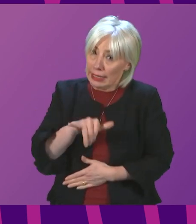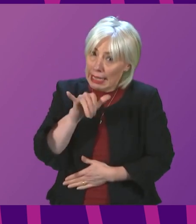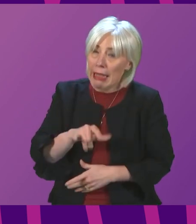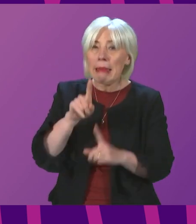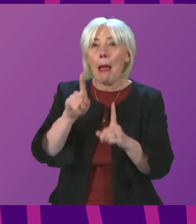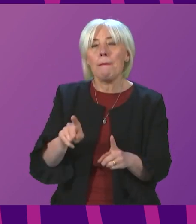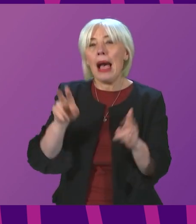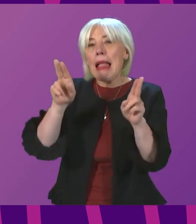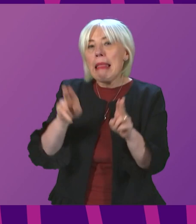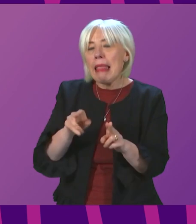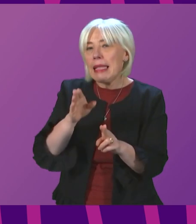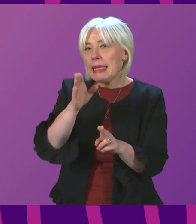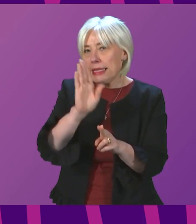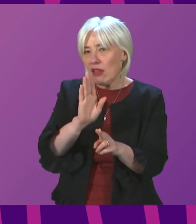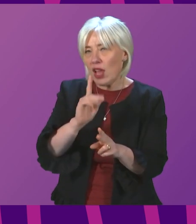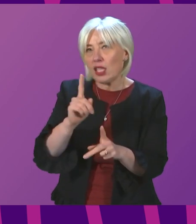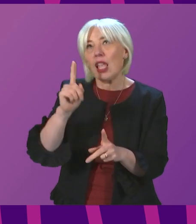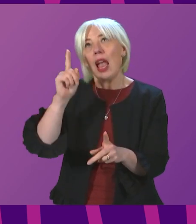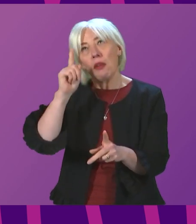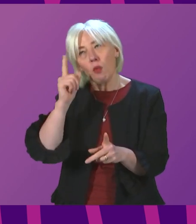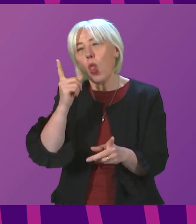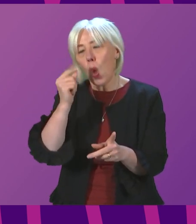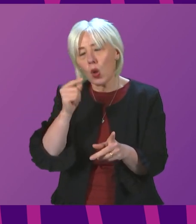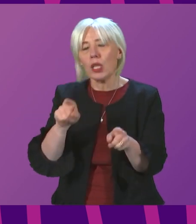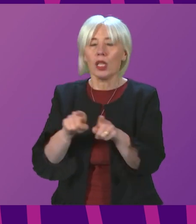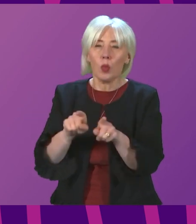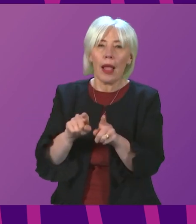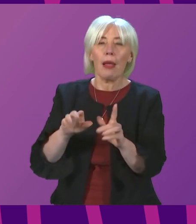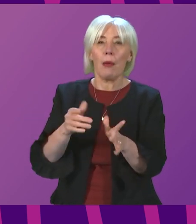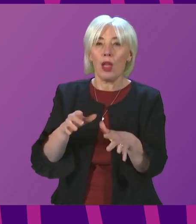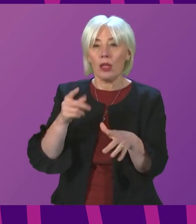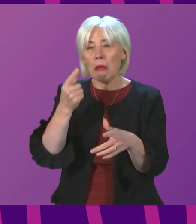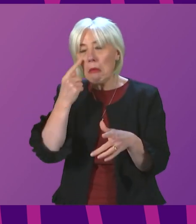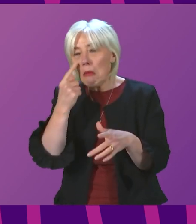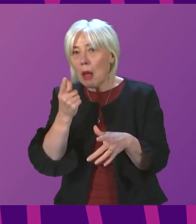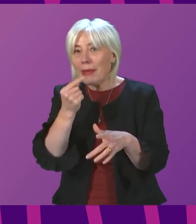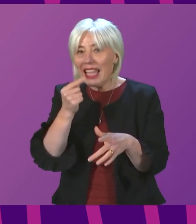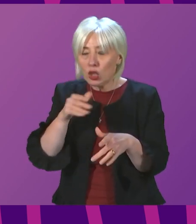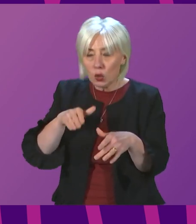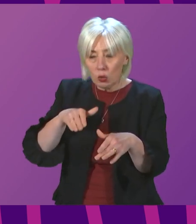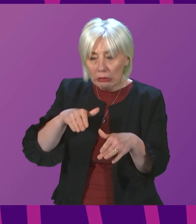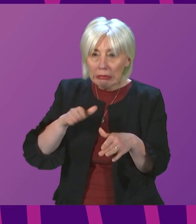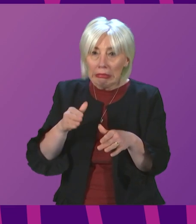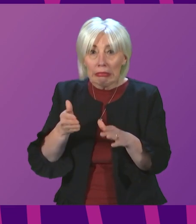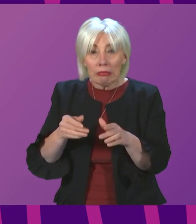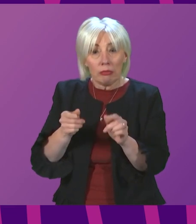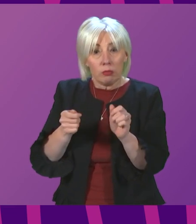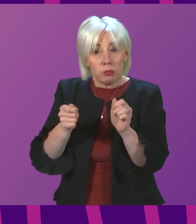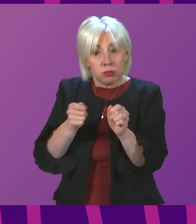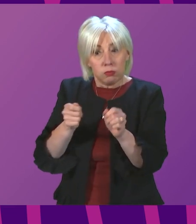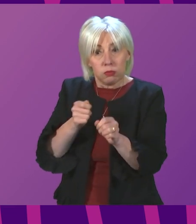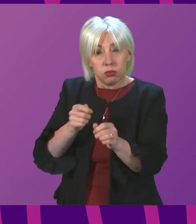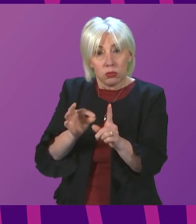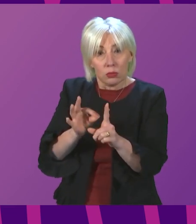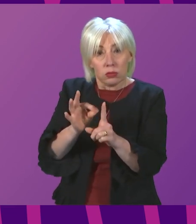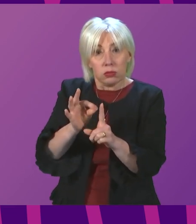less so than it might have been, and there are also some signs that we may be starting to turn a corner. That said, the position is